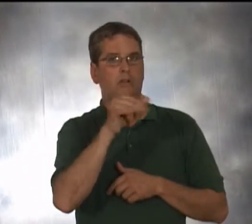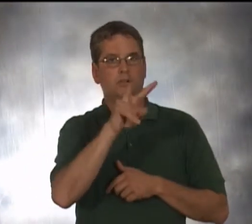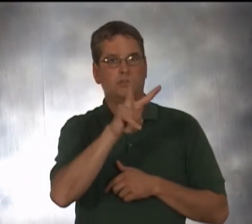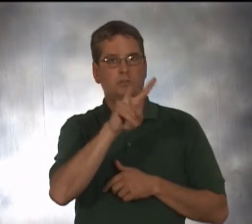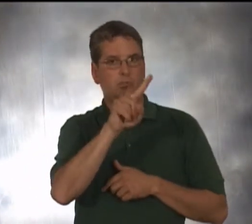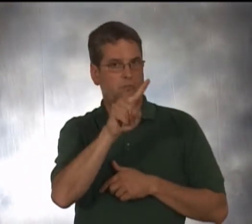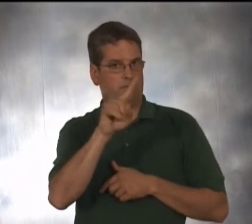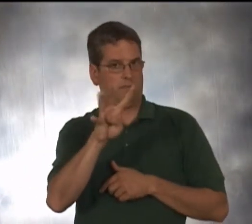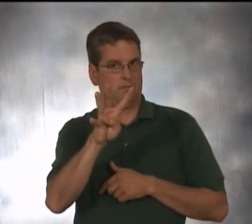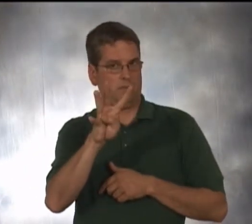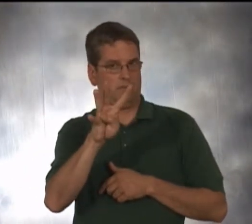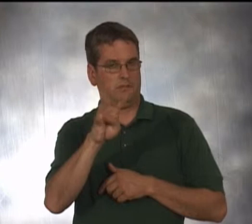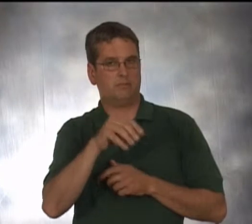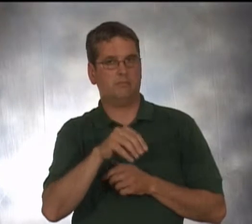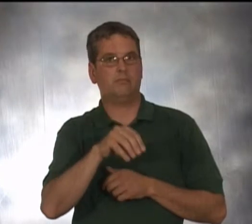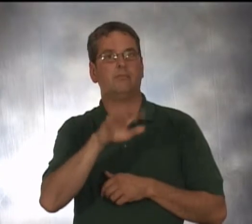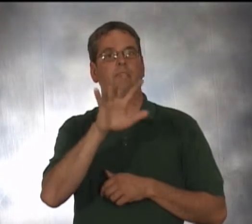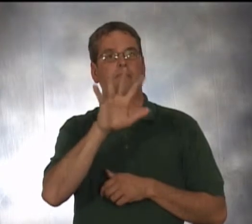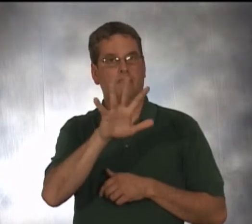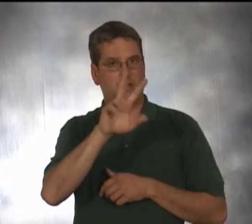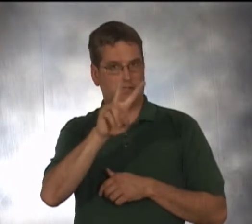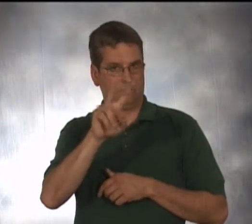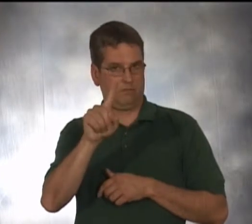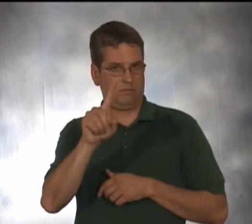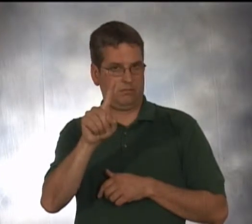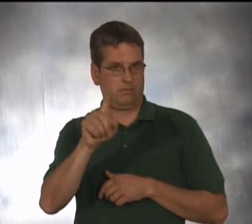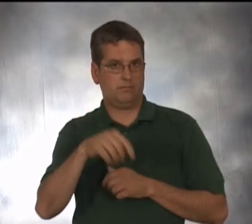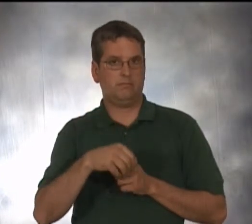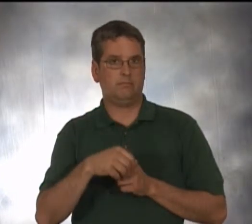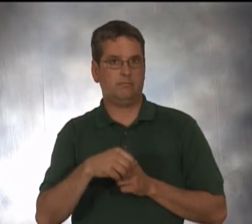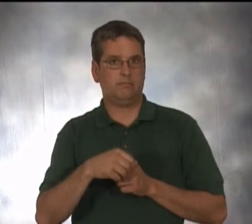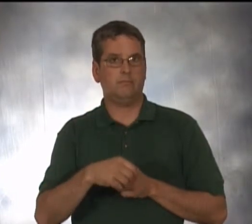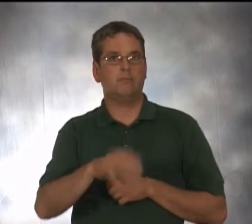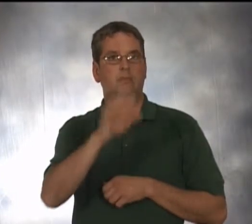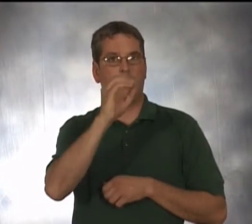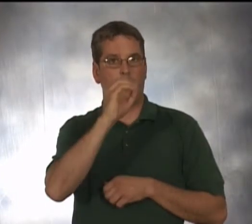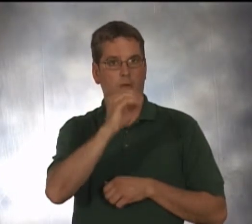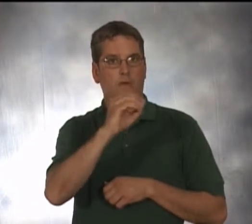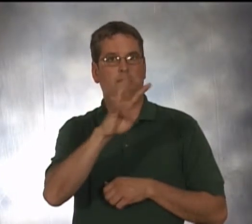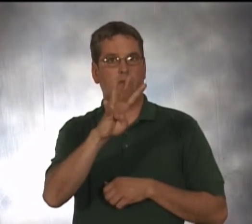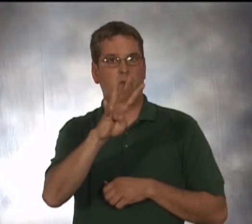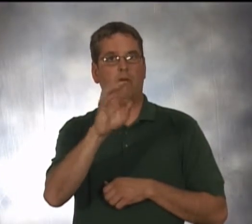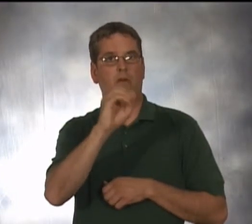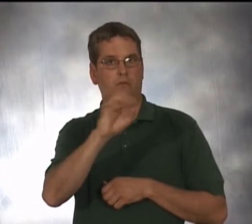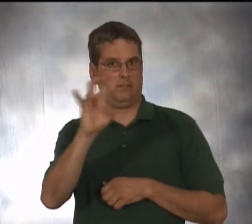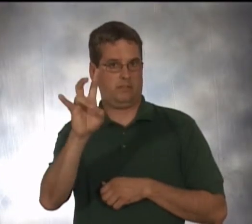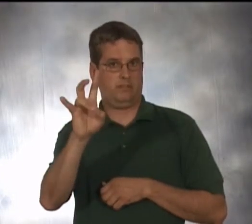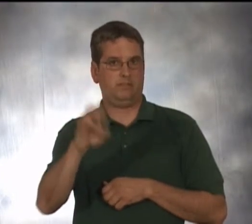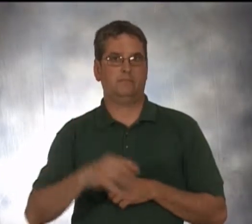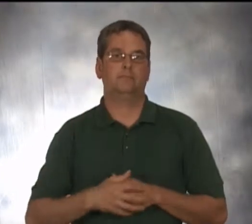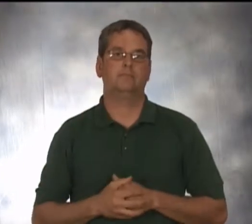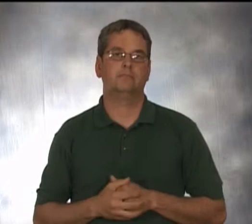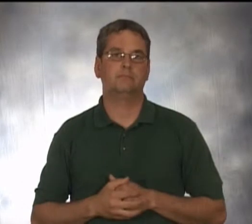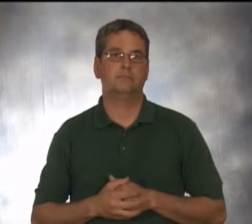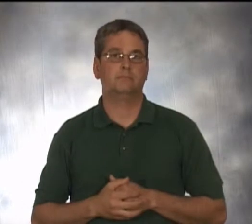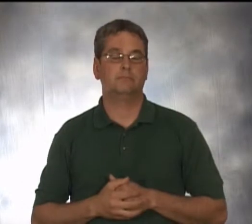-521-0407 for more information.